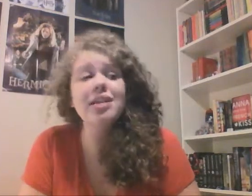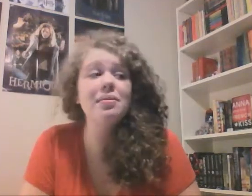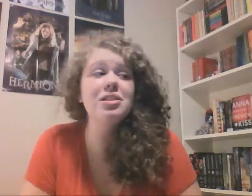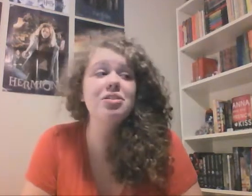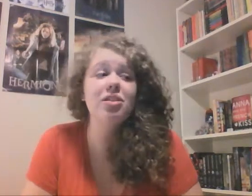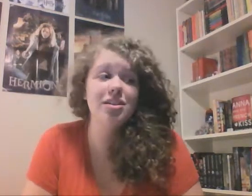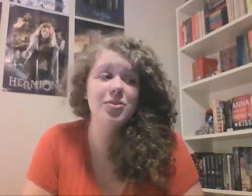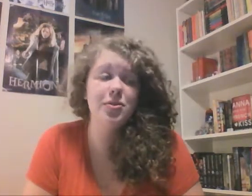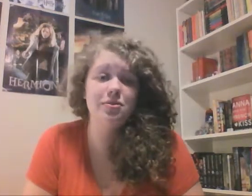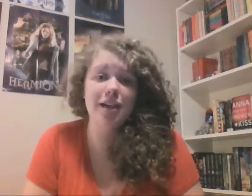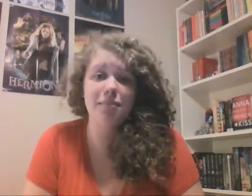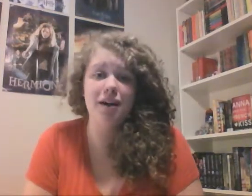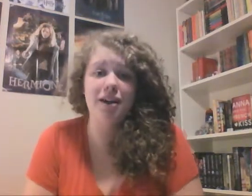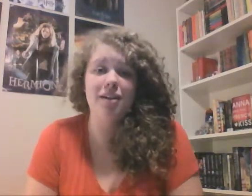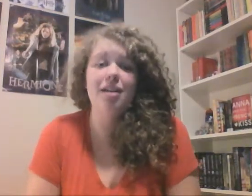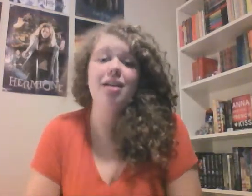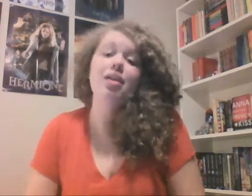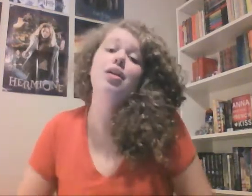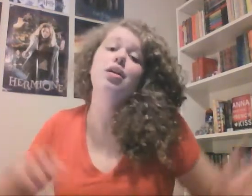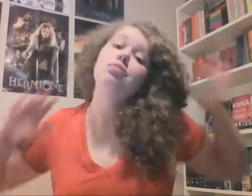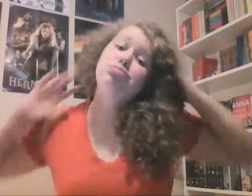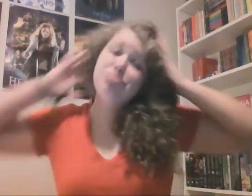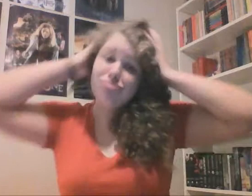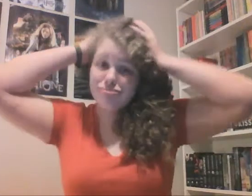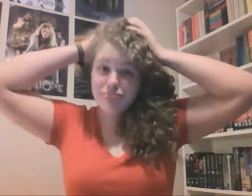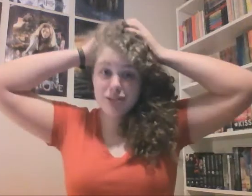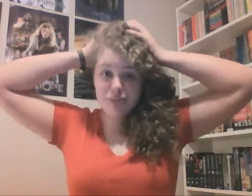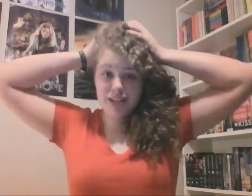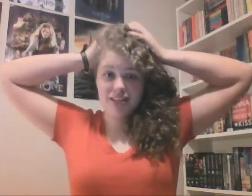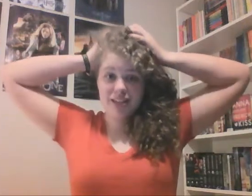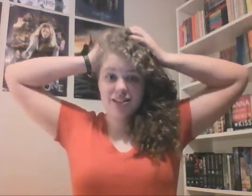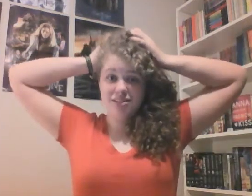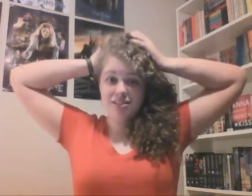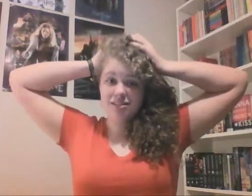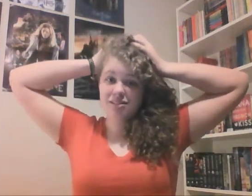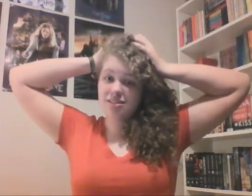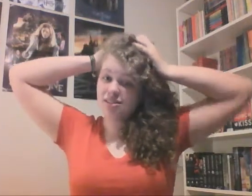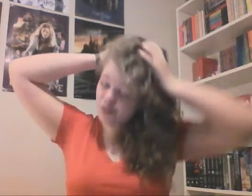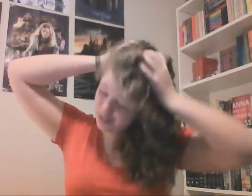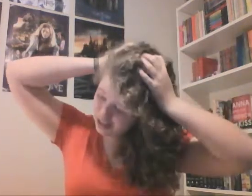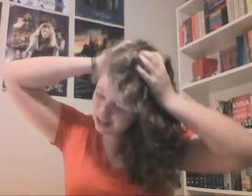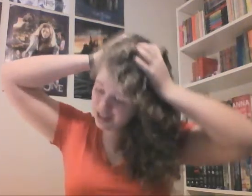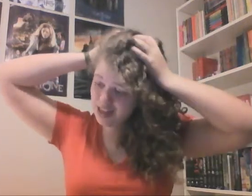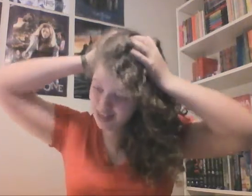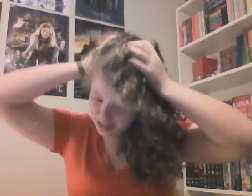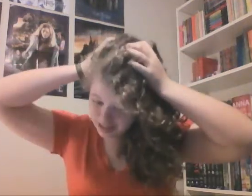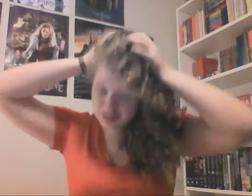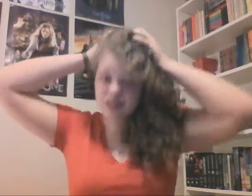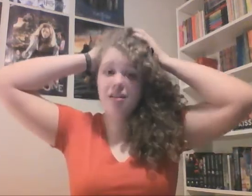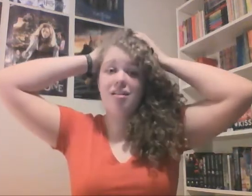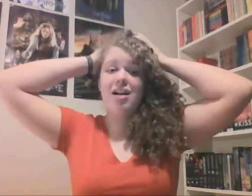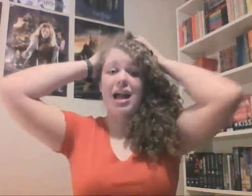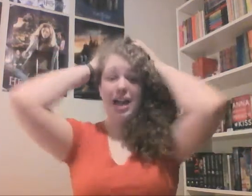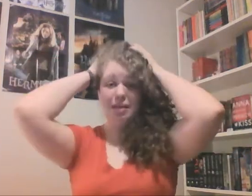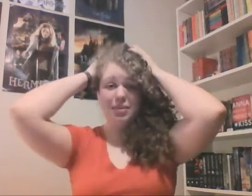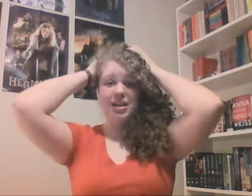Simon's turning into a vampire. So many things, so many things are happening.